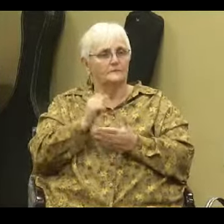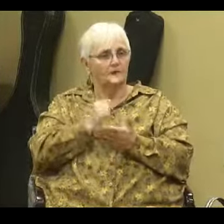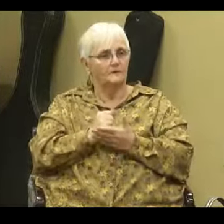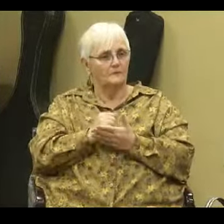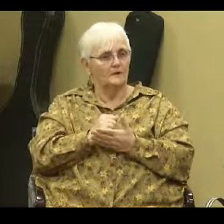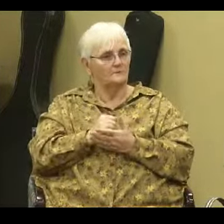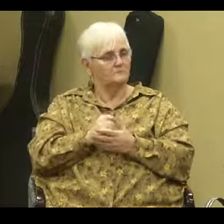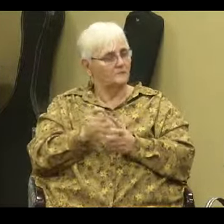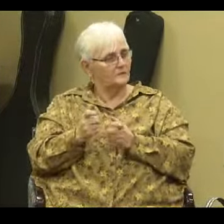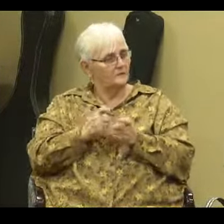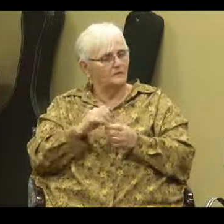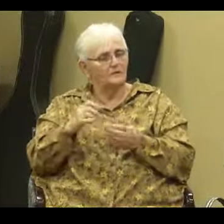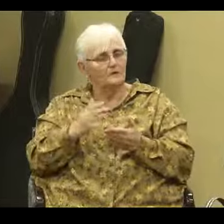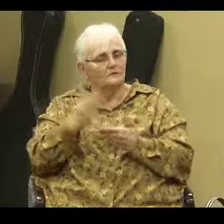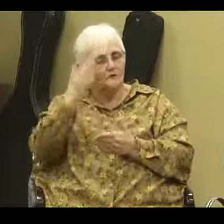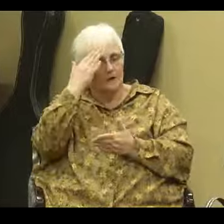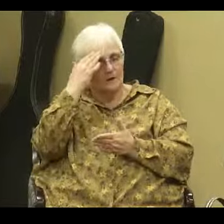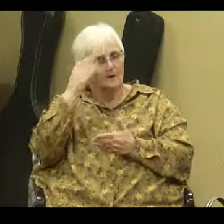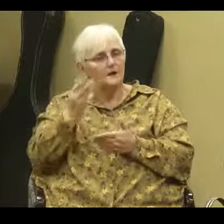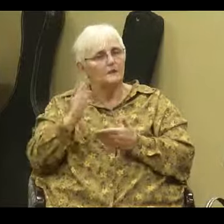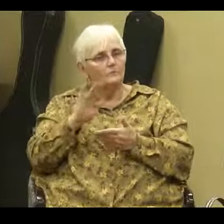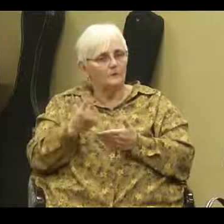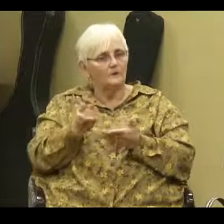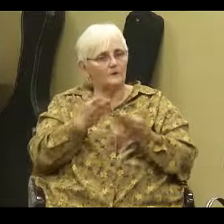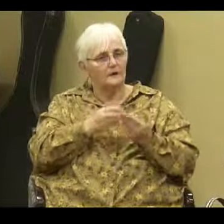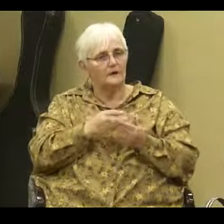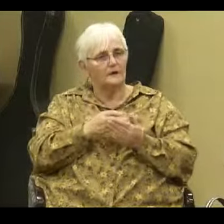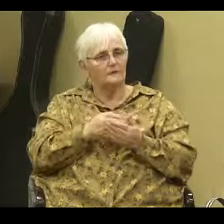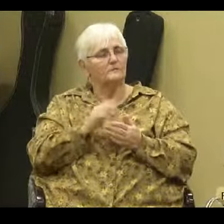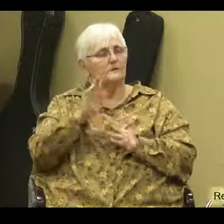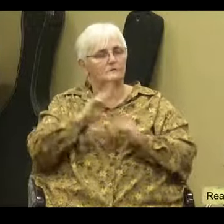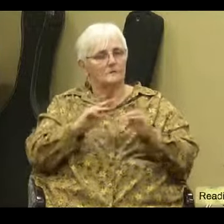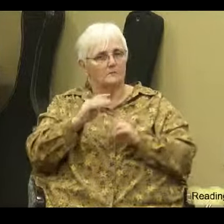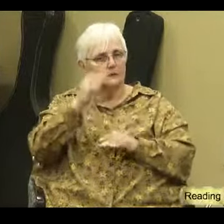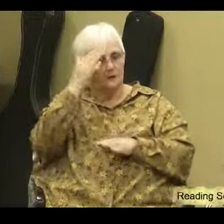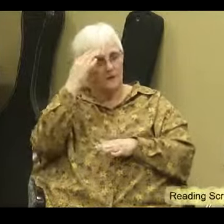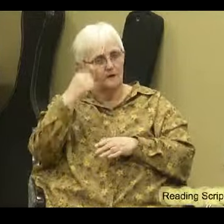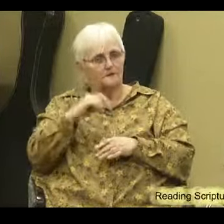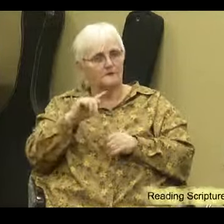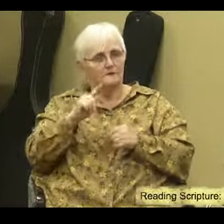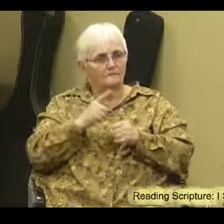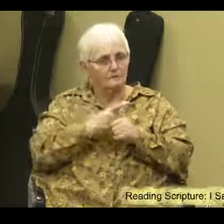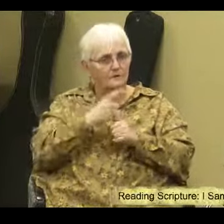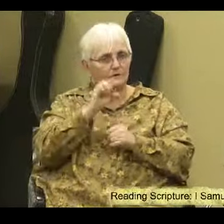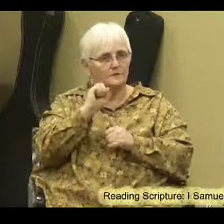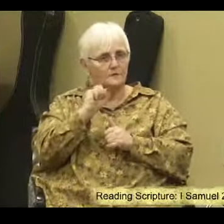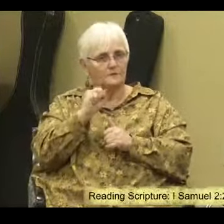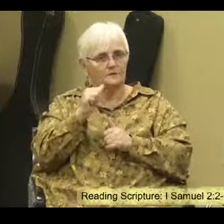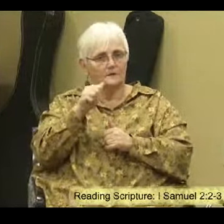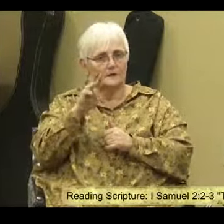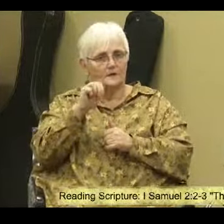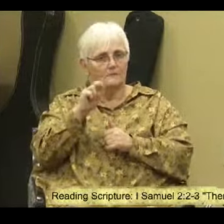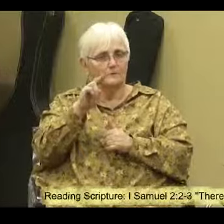charge of knowledge. And so, He will give, Hallelujah, His people knowledge, says in 1 Samuel 2, 2 and 3.